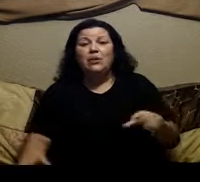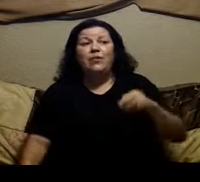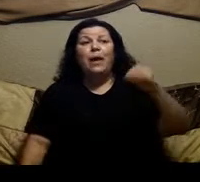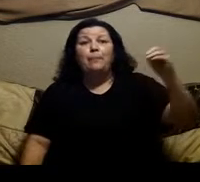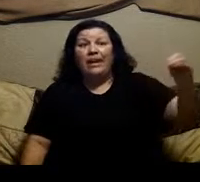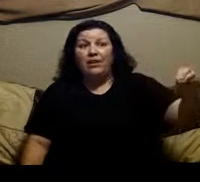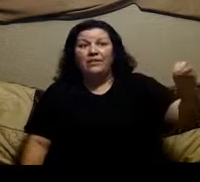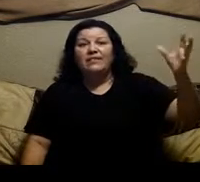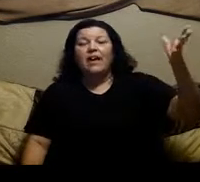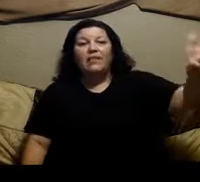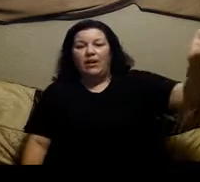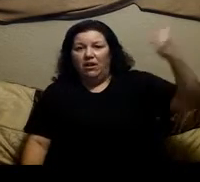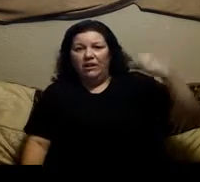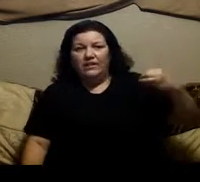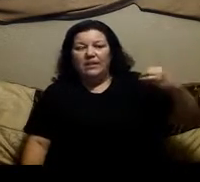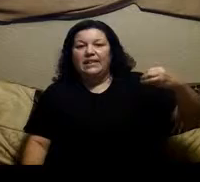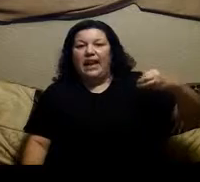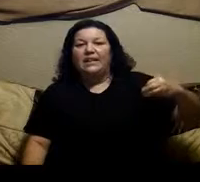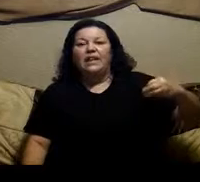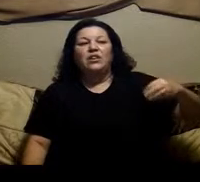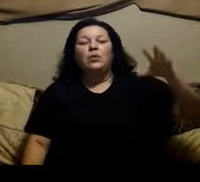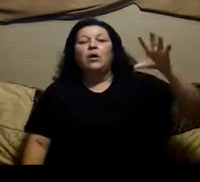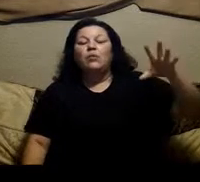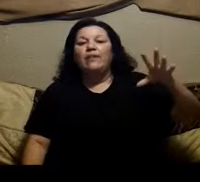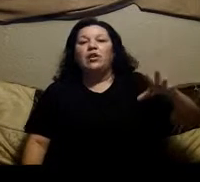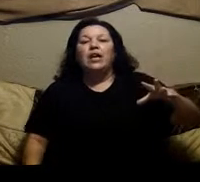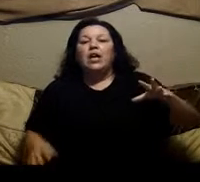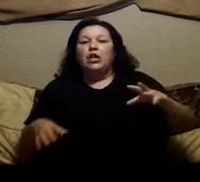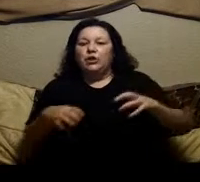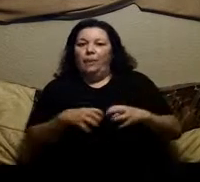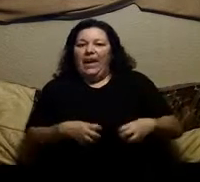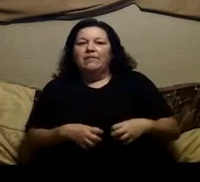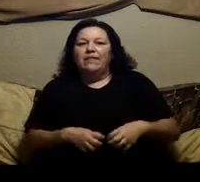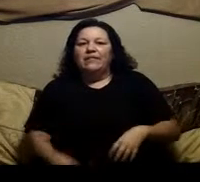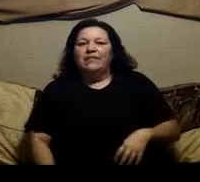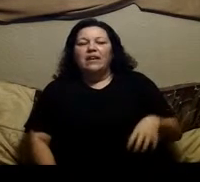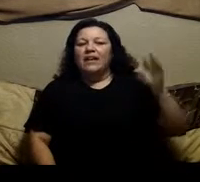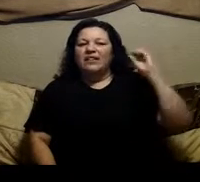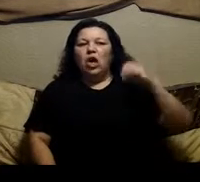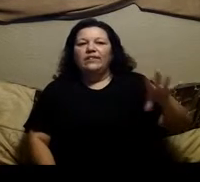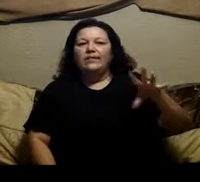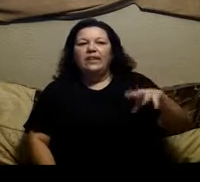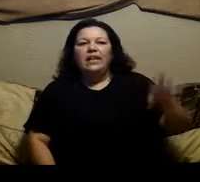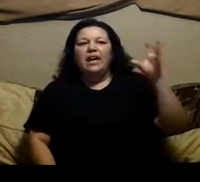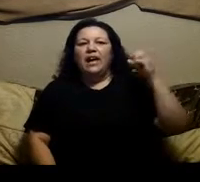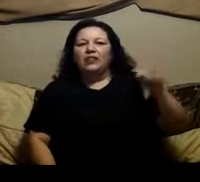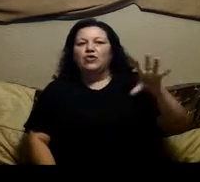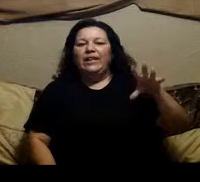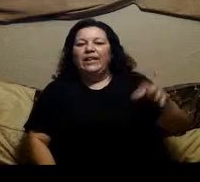dealing with parents that are constantly nagging at you whatever your pancreas is constantly excreting